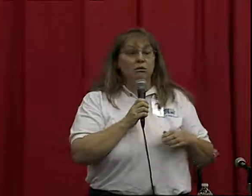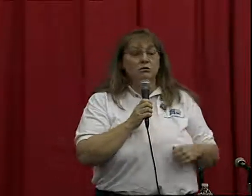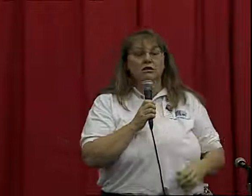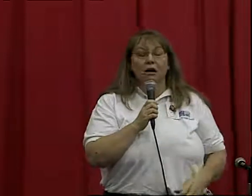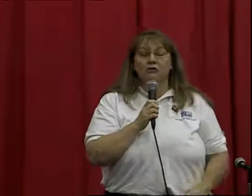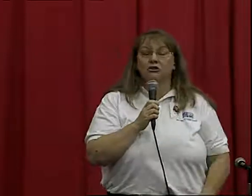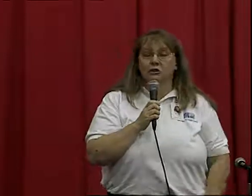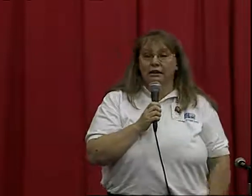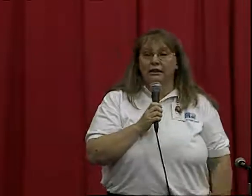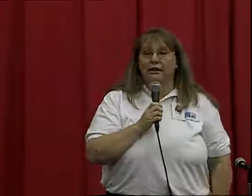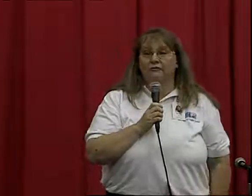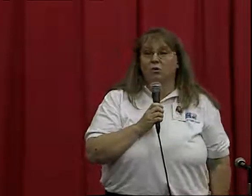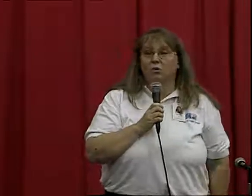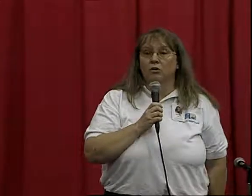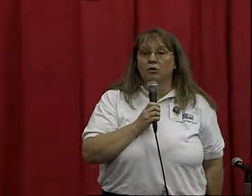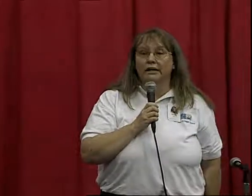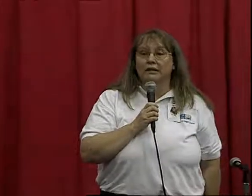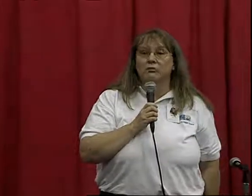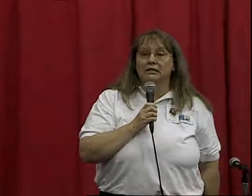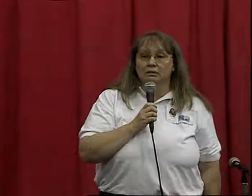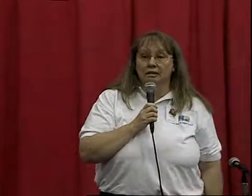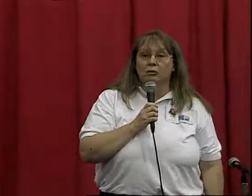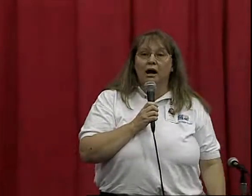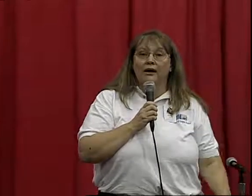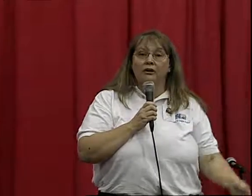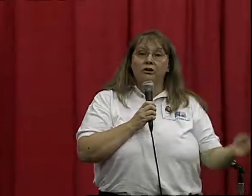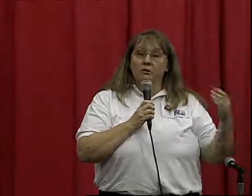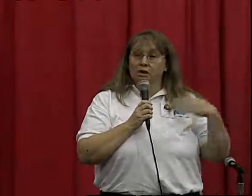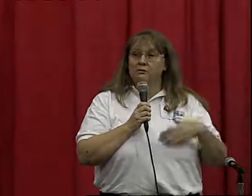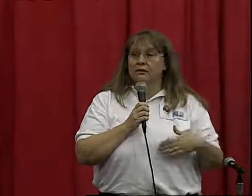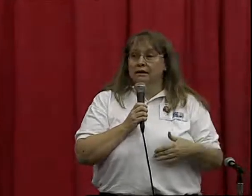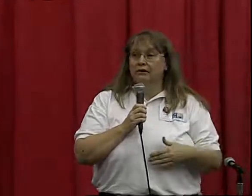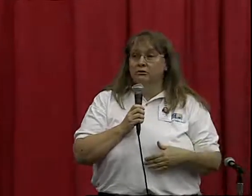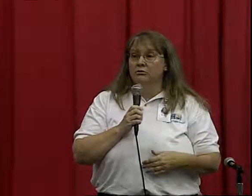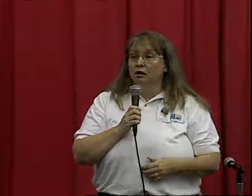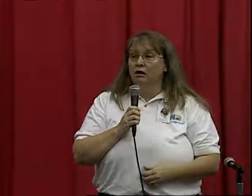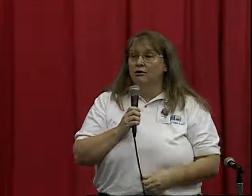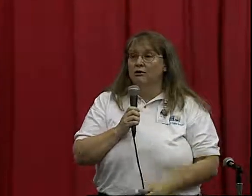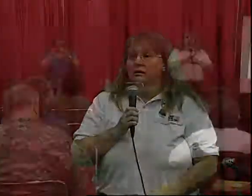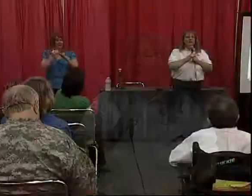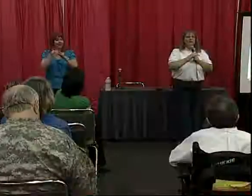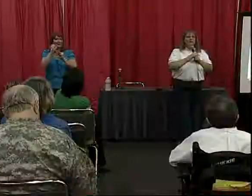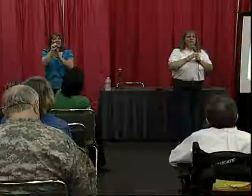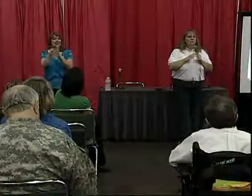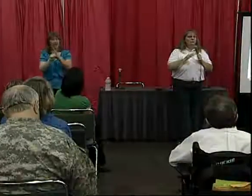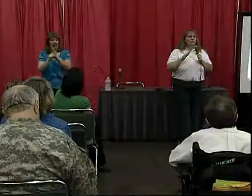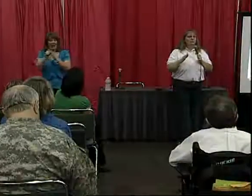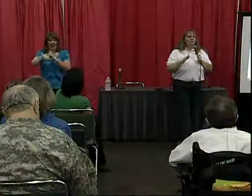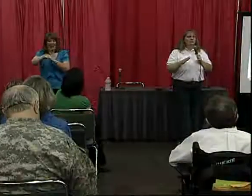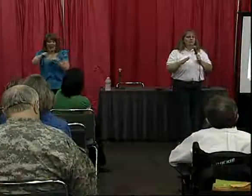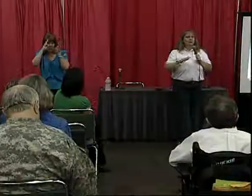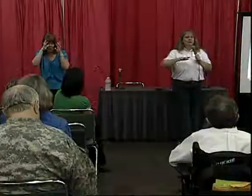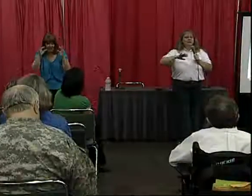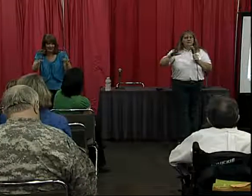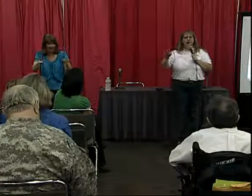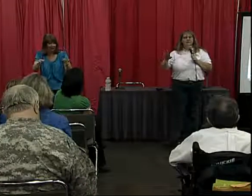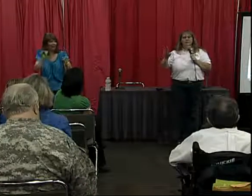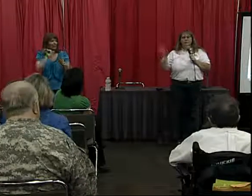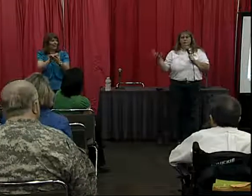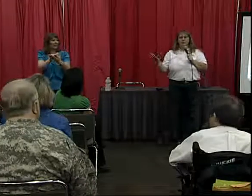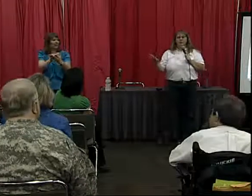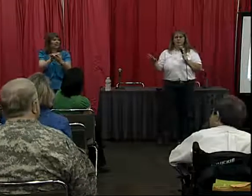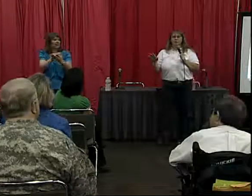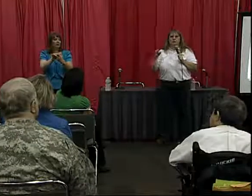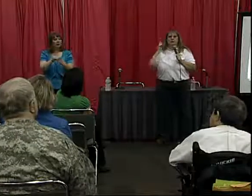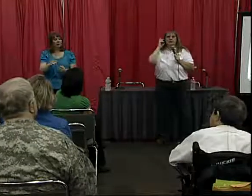do most of the training for anyone statewide who helps us take those calls. But the other thing that we can do aside